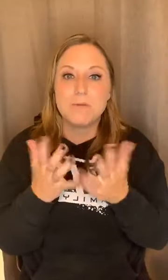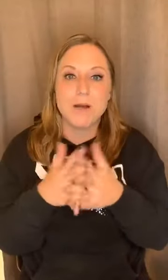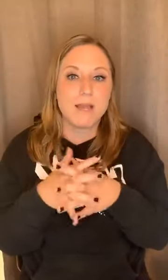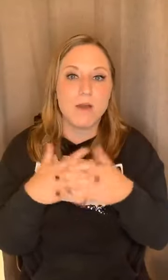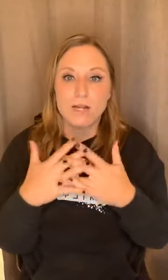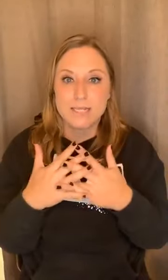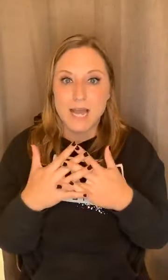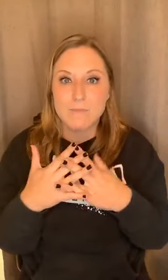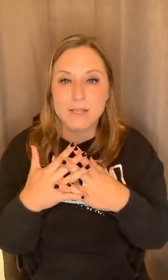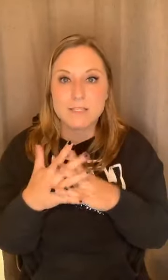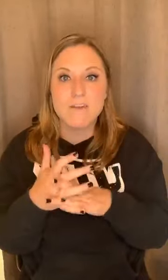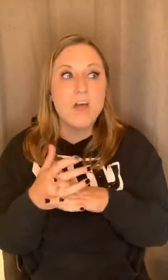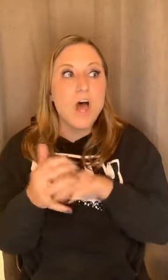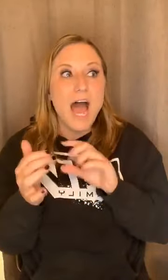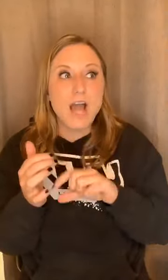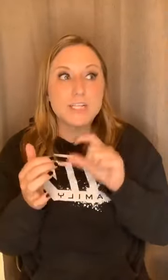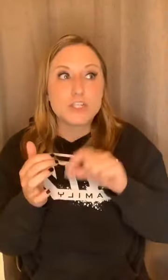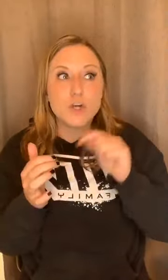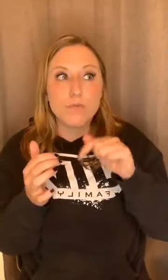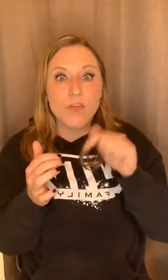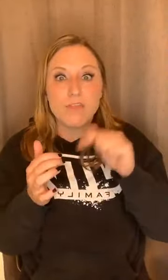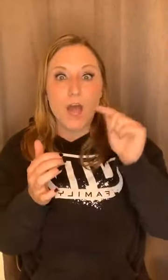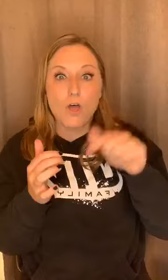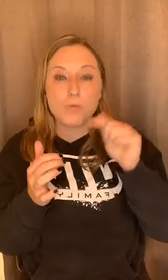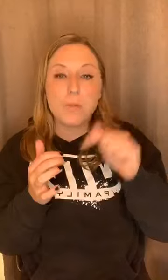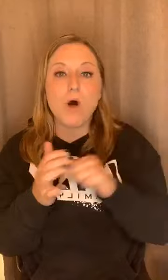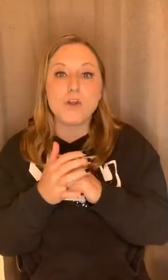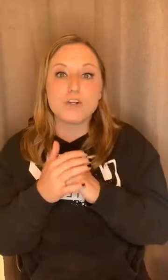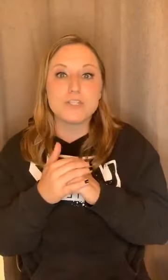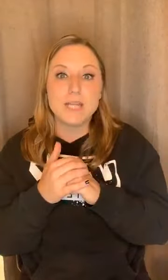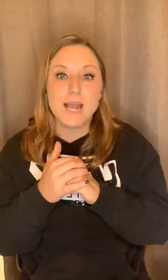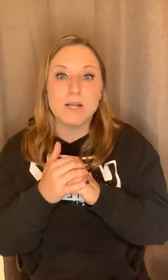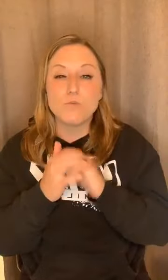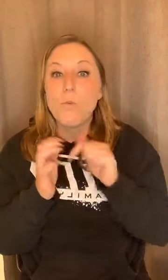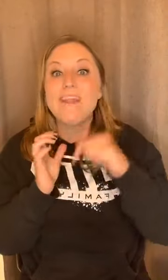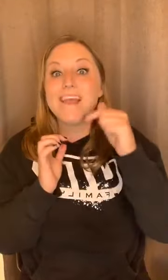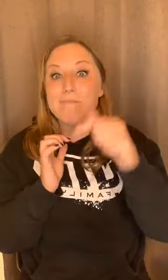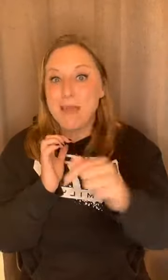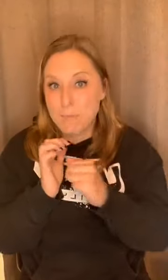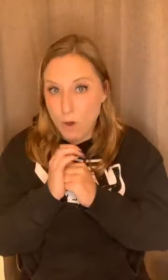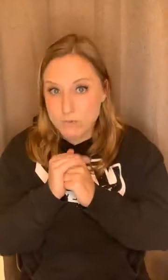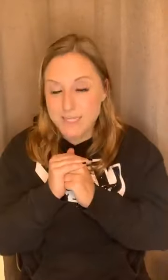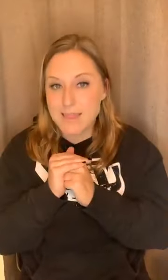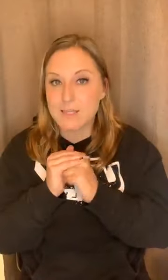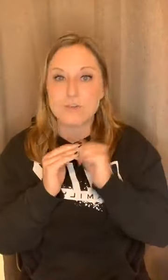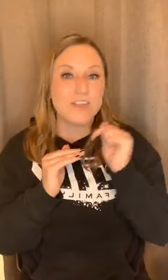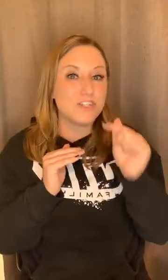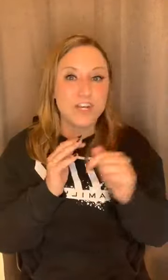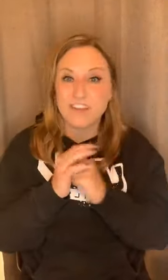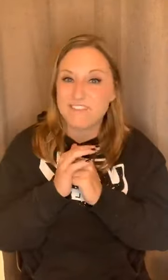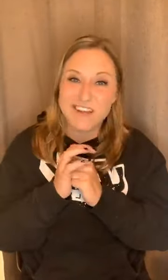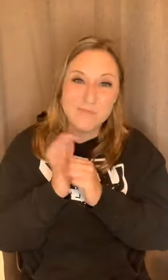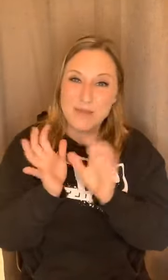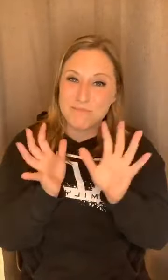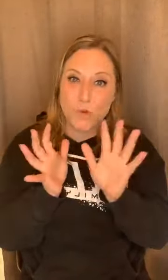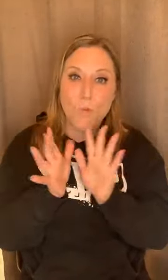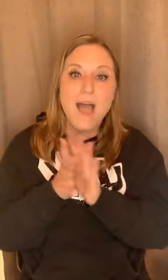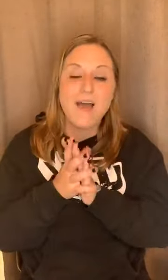coming out and attacking me and stuff. I just don't think that other people understand when they make posts like this, or they share the funny memes or whatever,